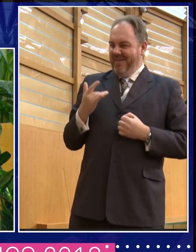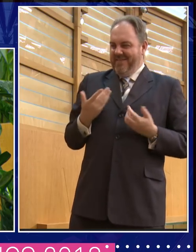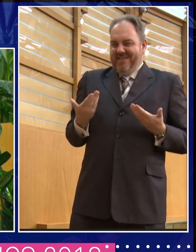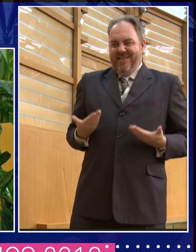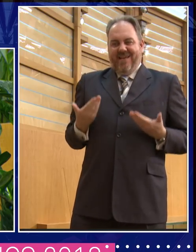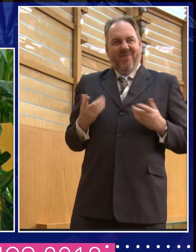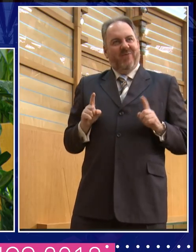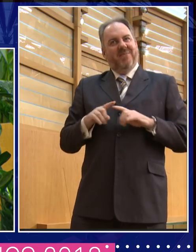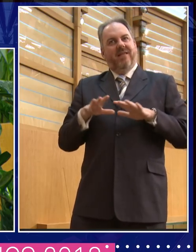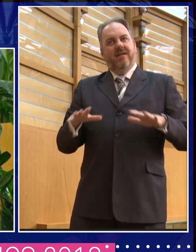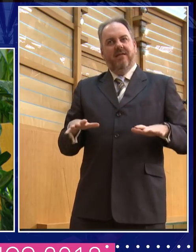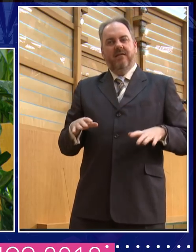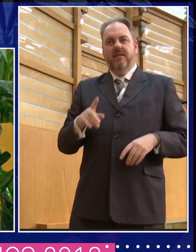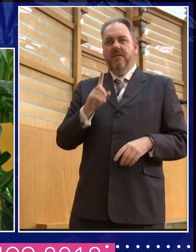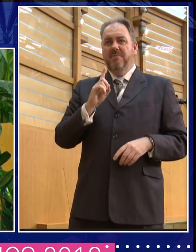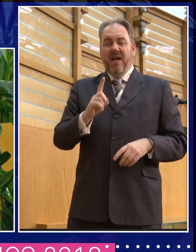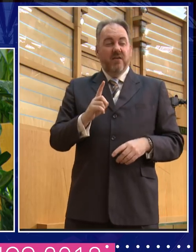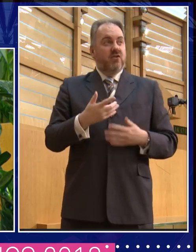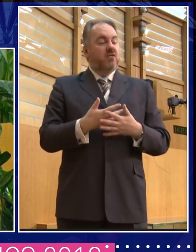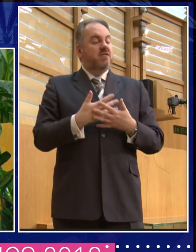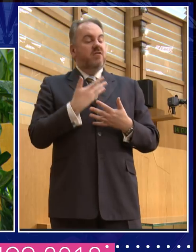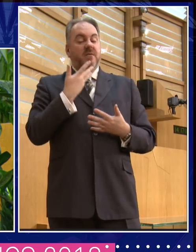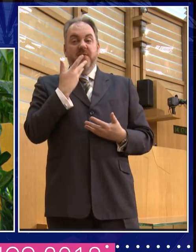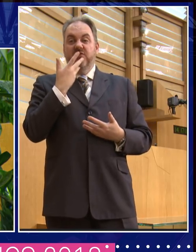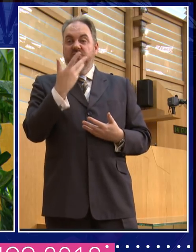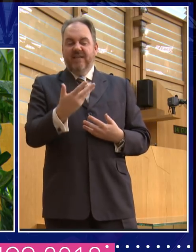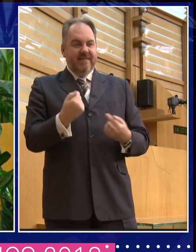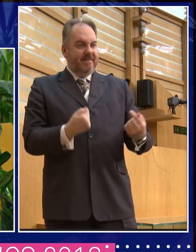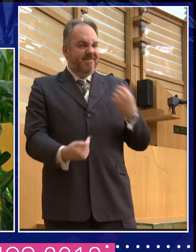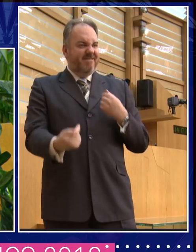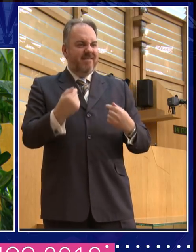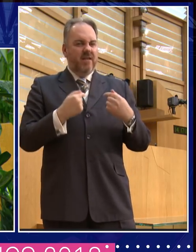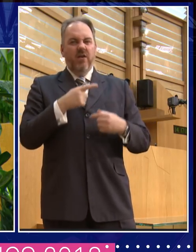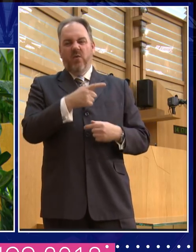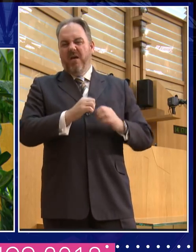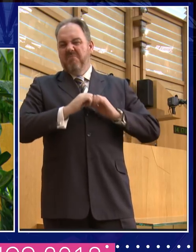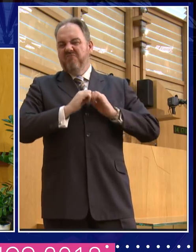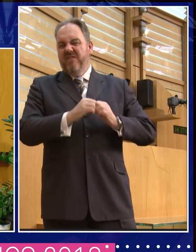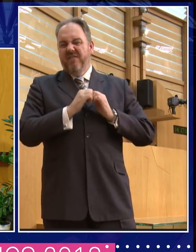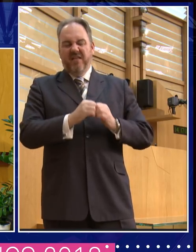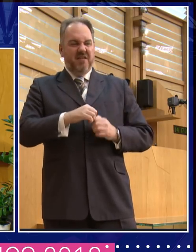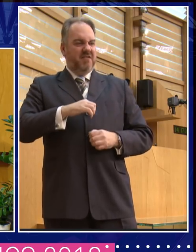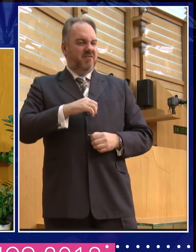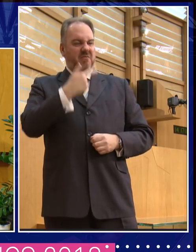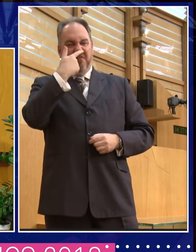and the shit she got for that. You you privileged, and you think, look, you know,